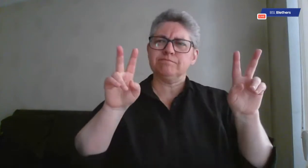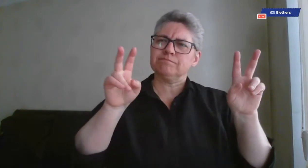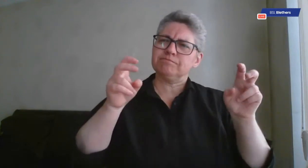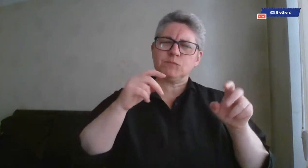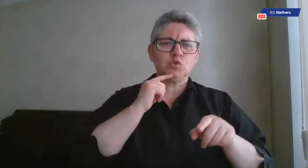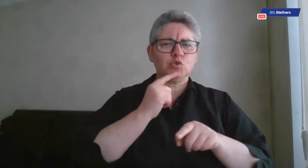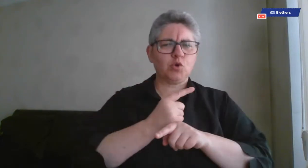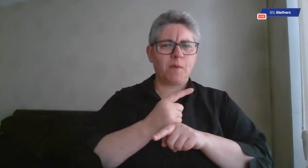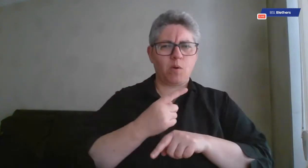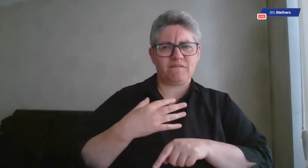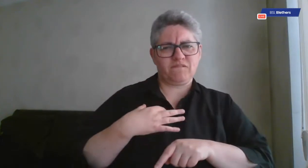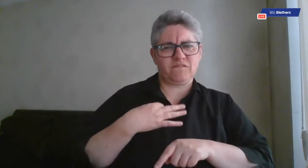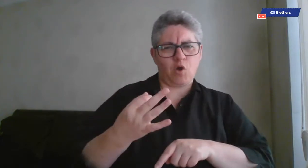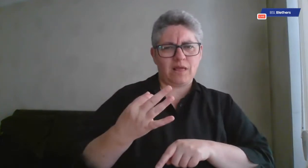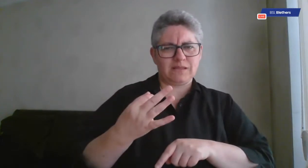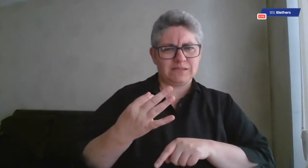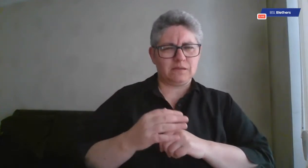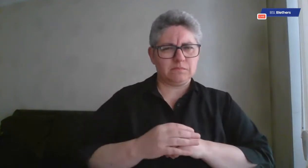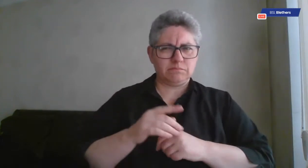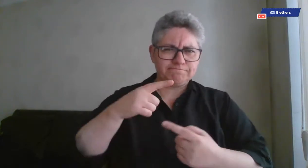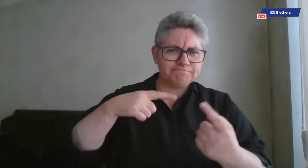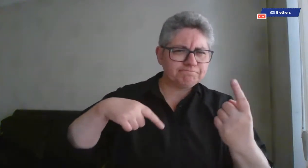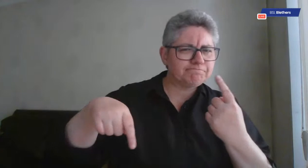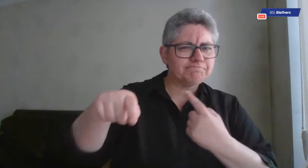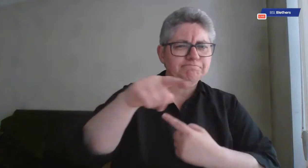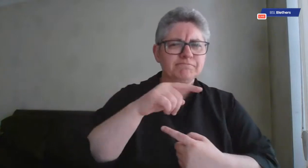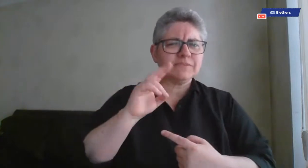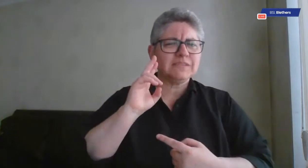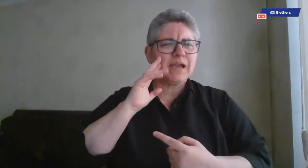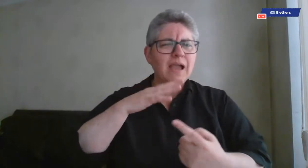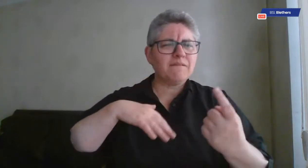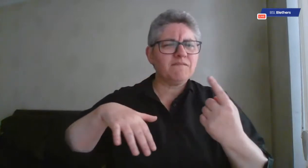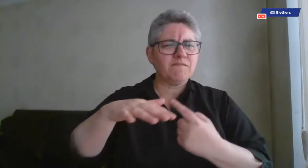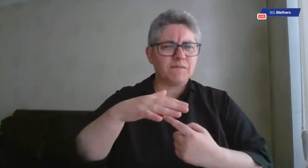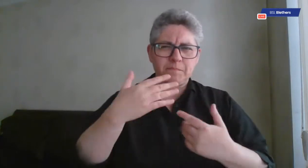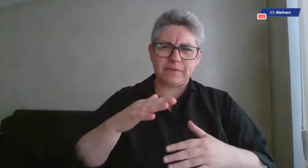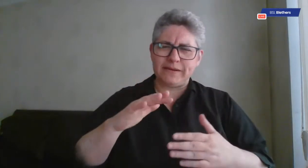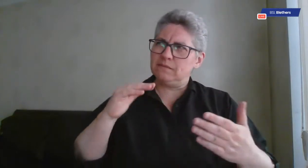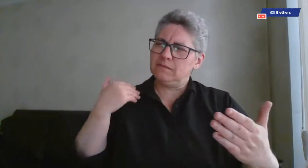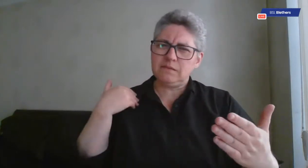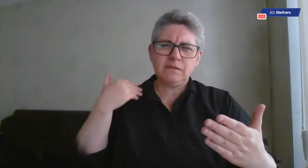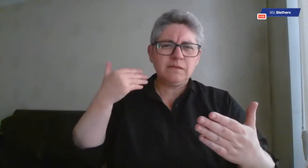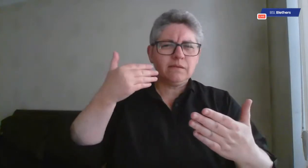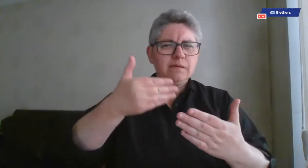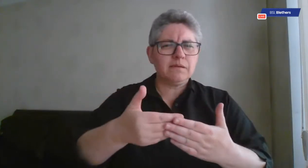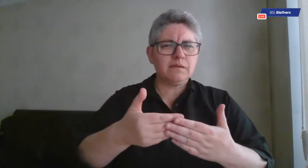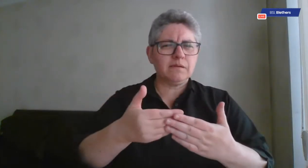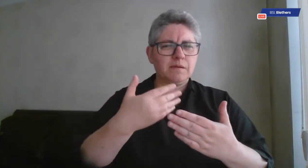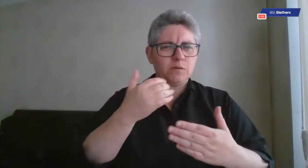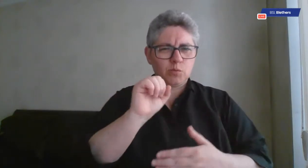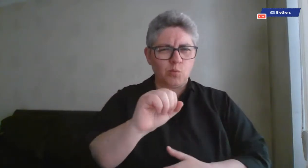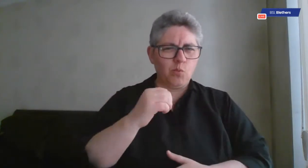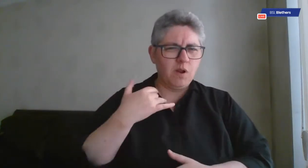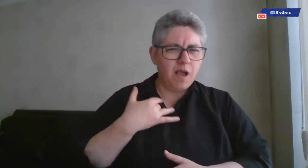We chose this topic today because we were thinking that